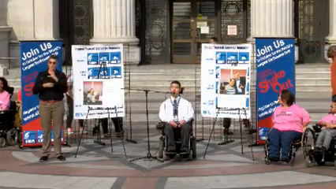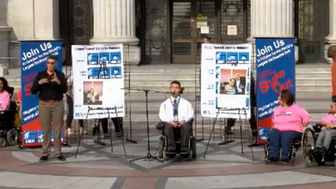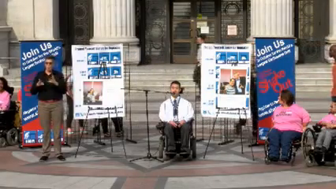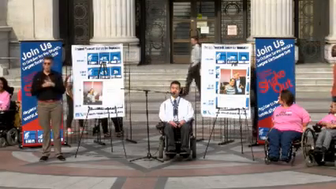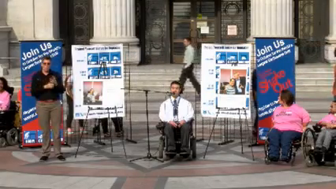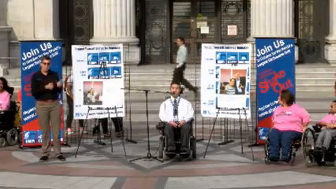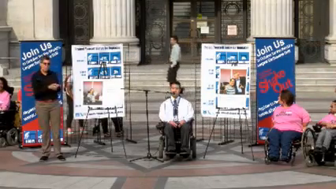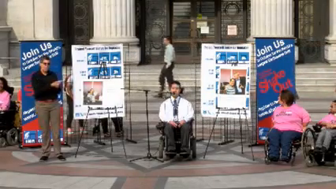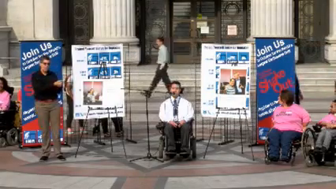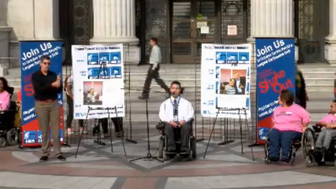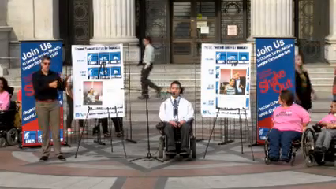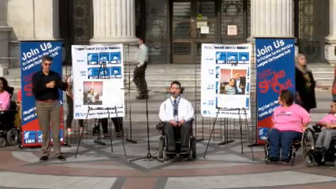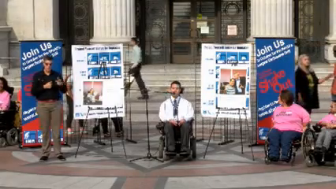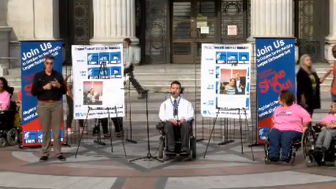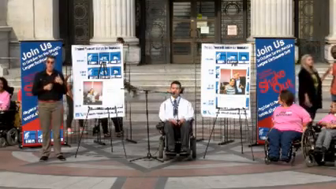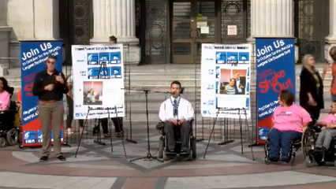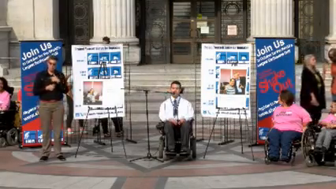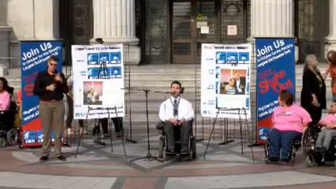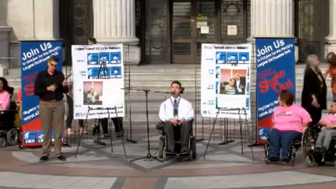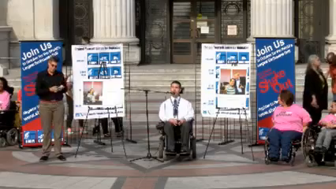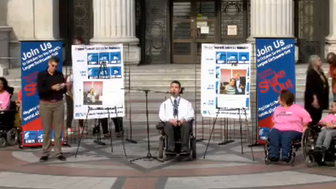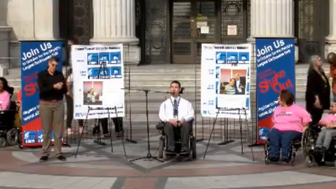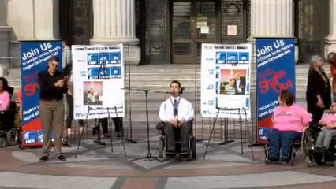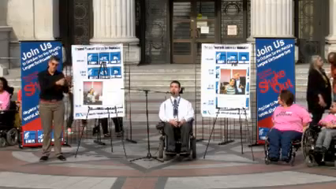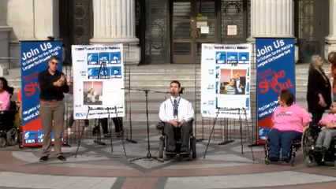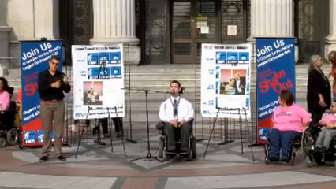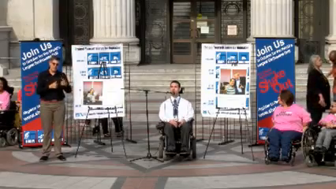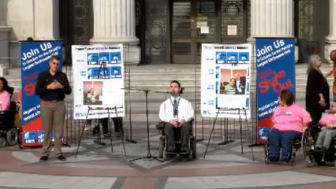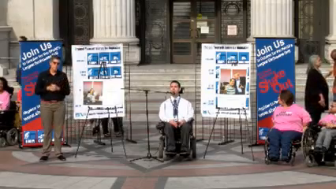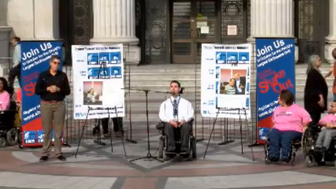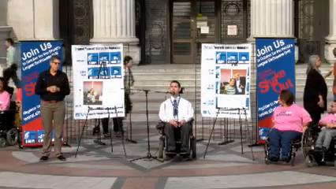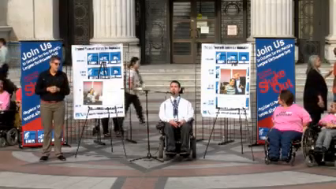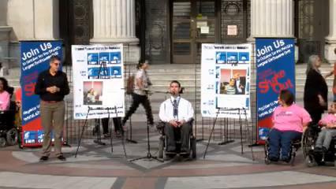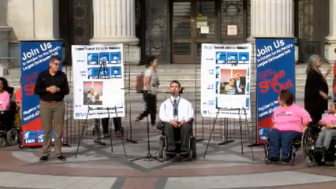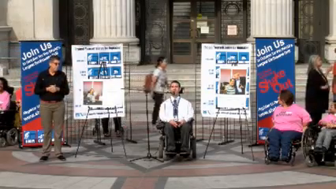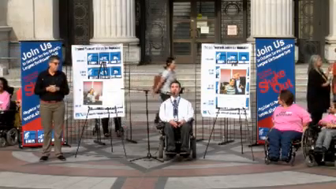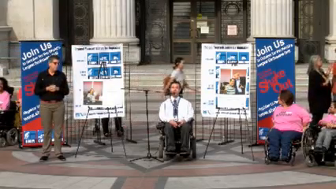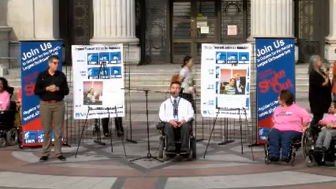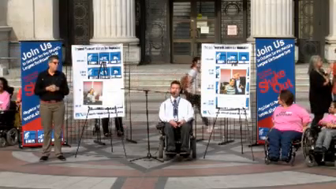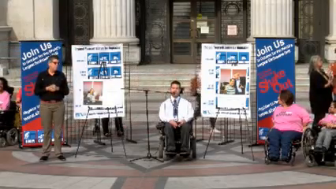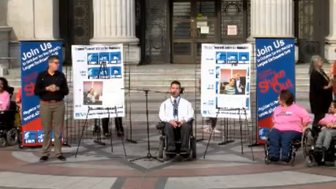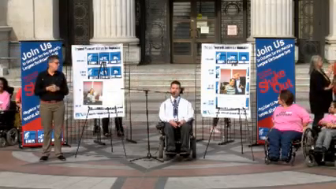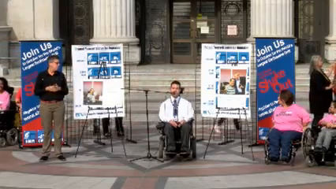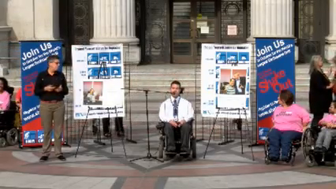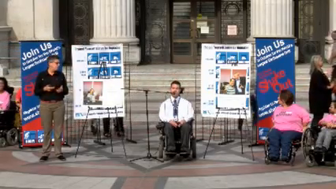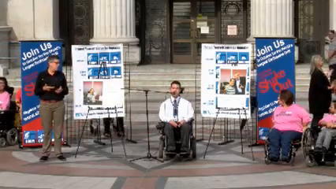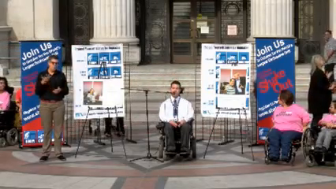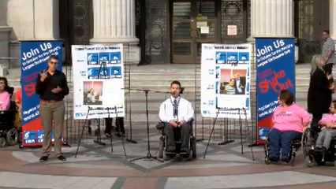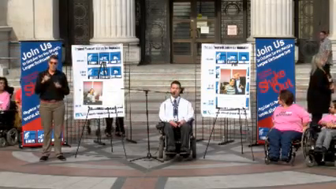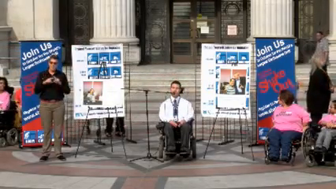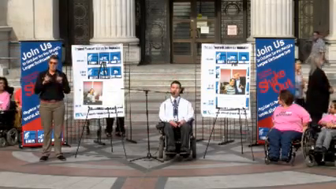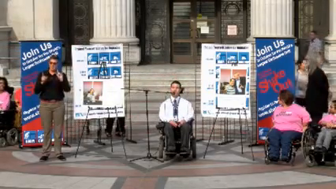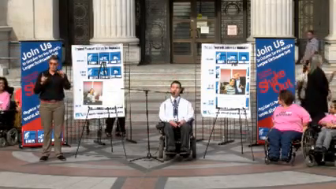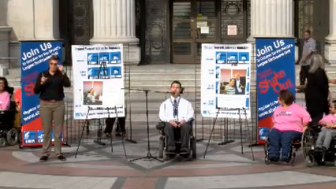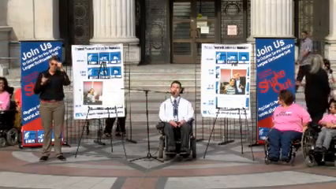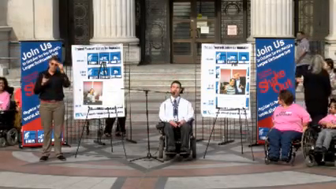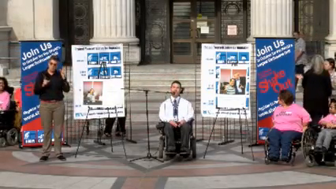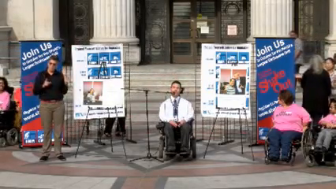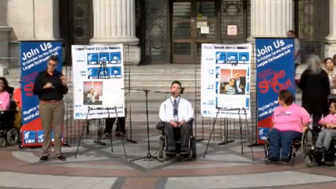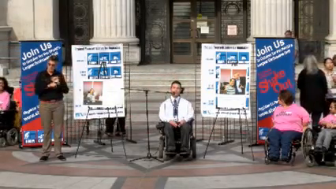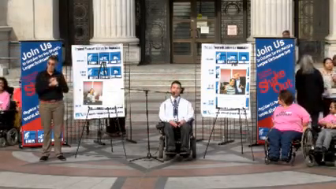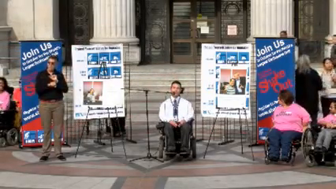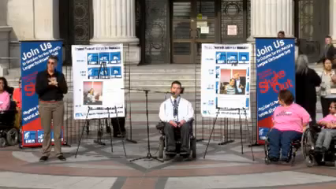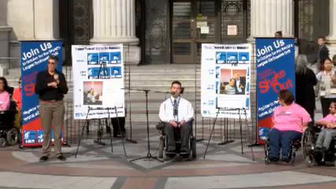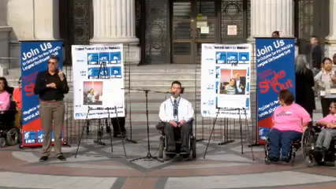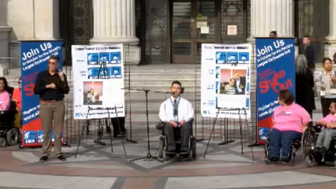we did follow. We followed as he was appointed by three different governors and the President of the United